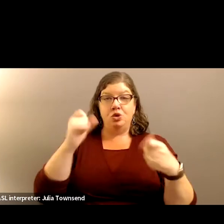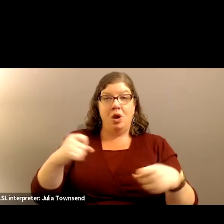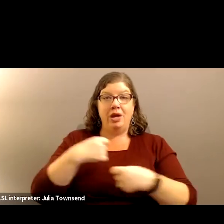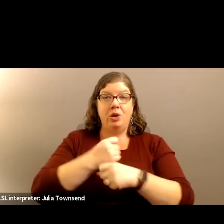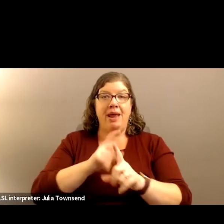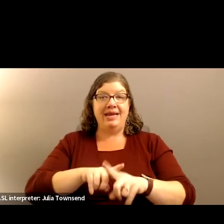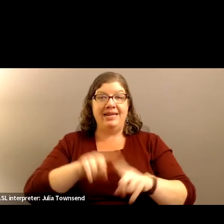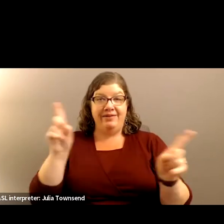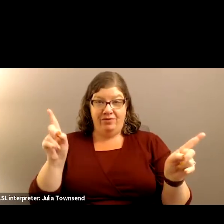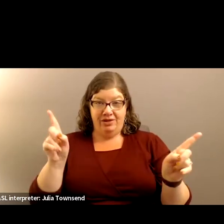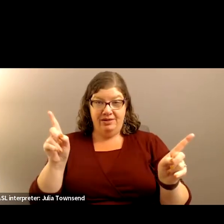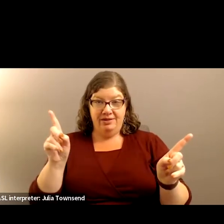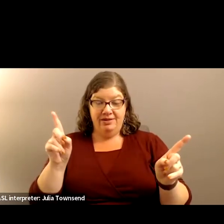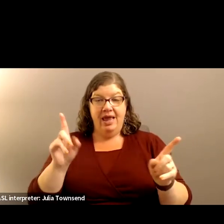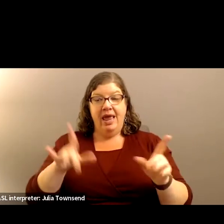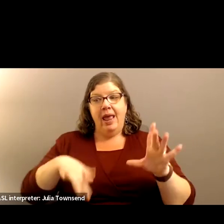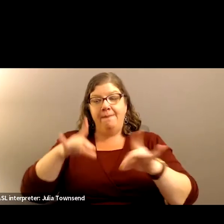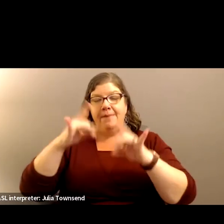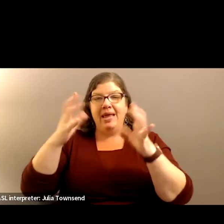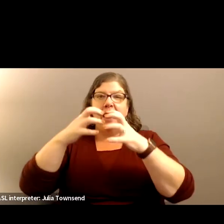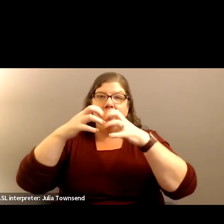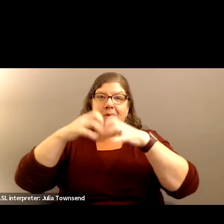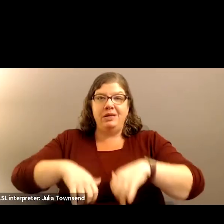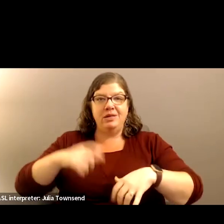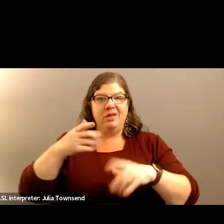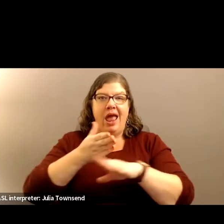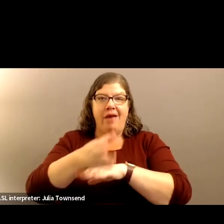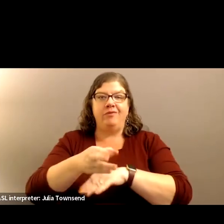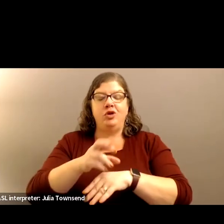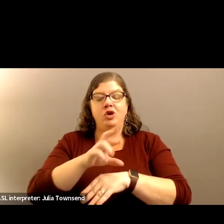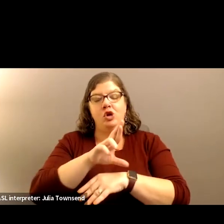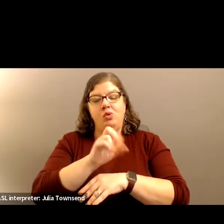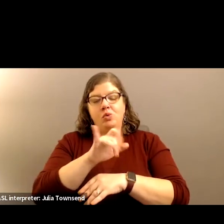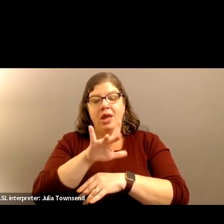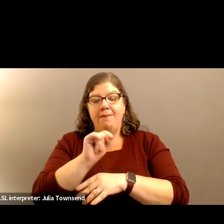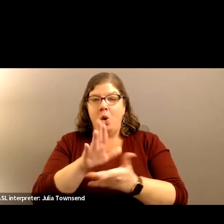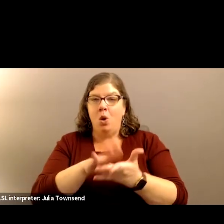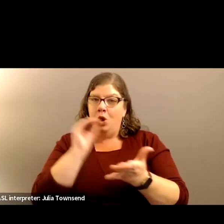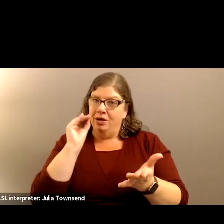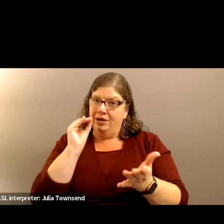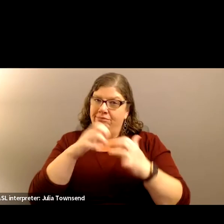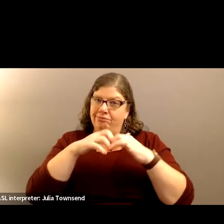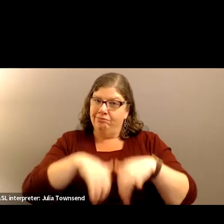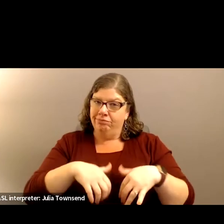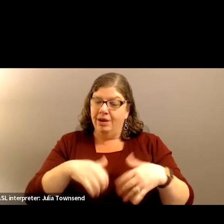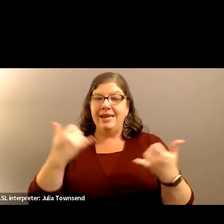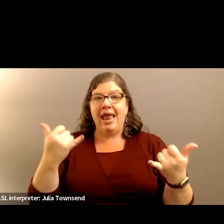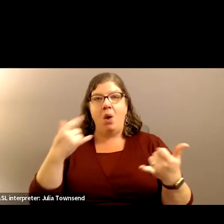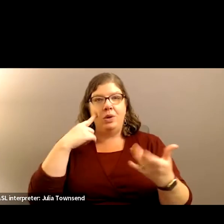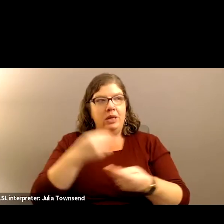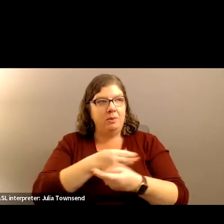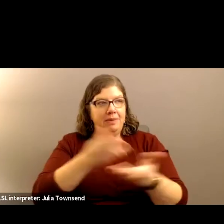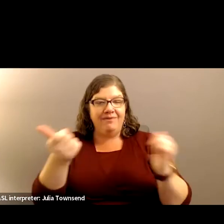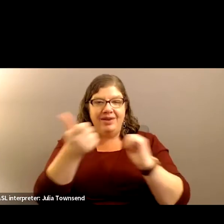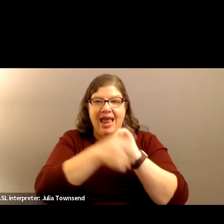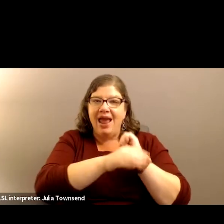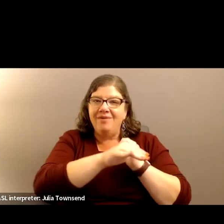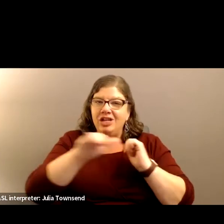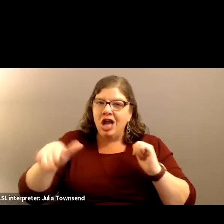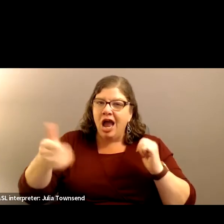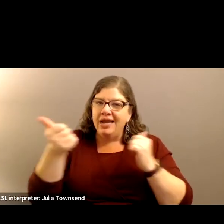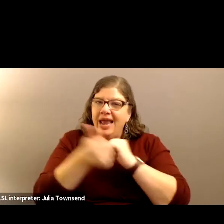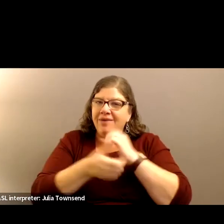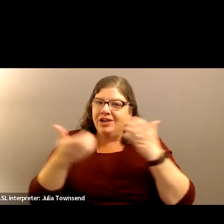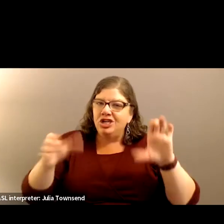to make a difference and pick up the pieces from remote learning. This is a time when we need to be giving every child every